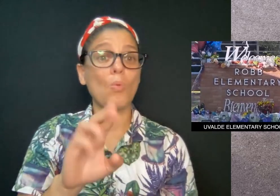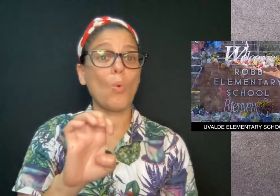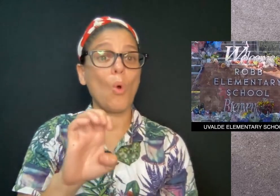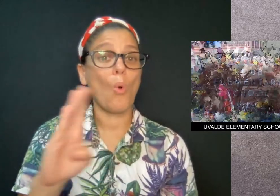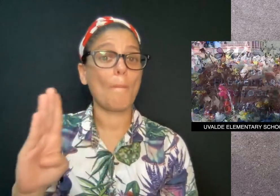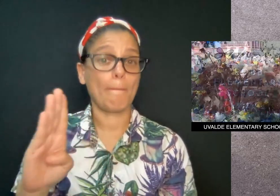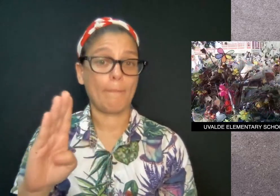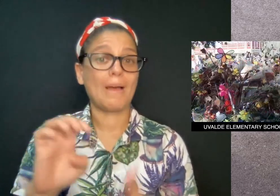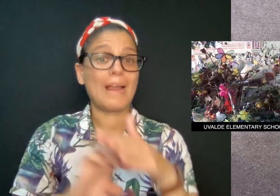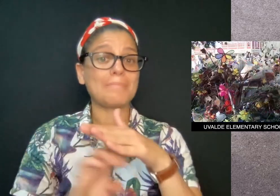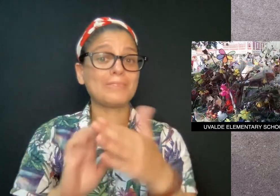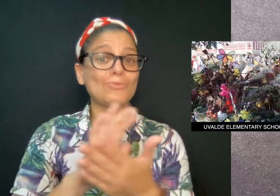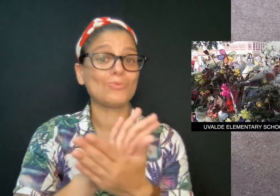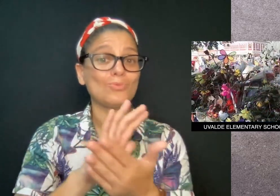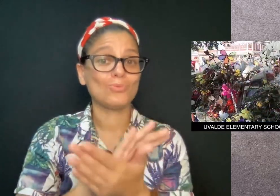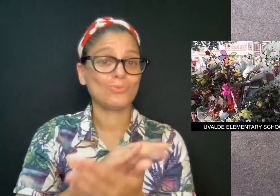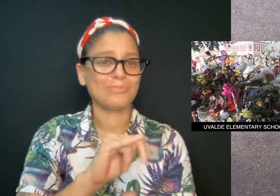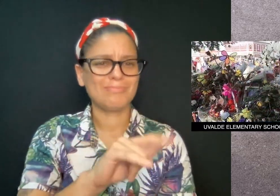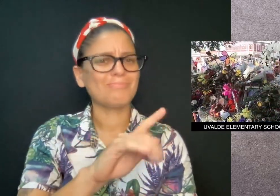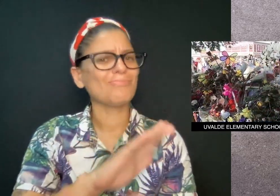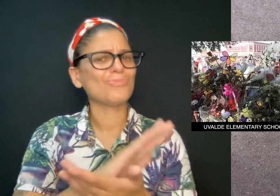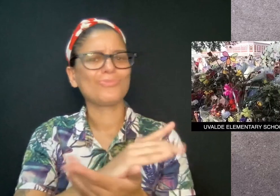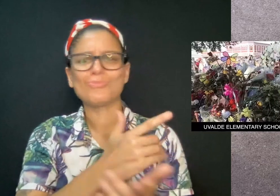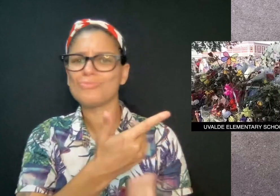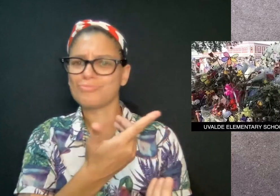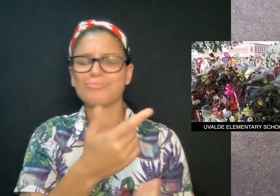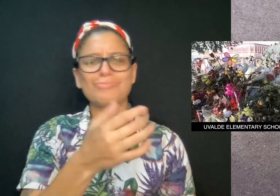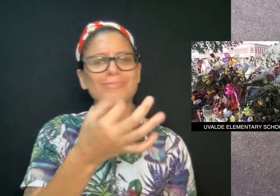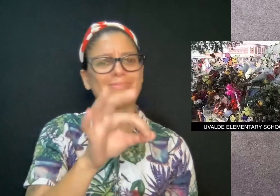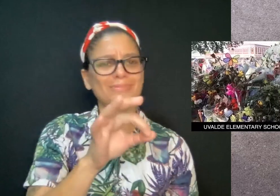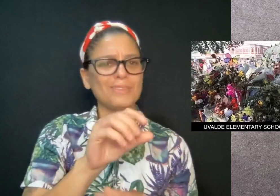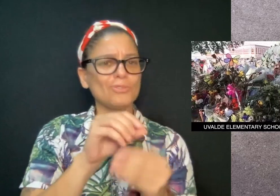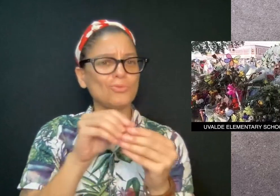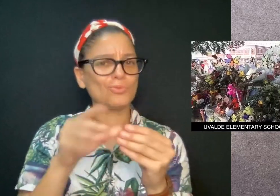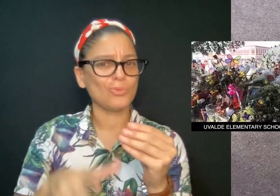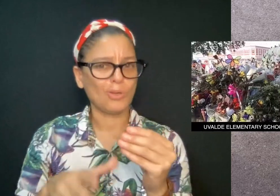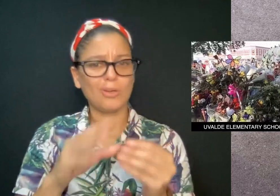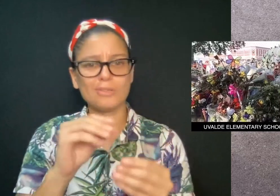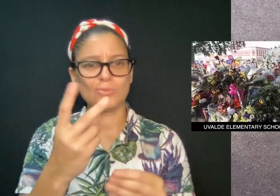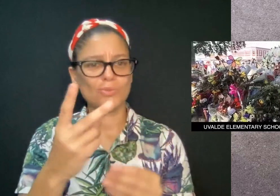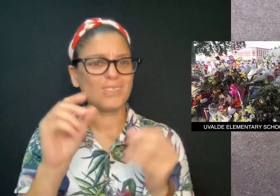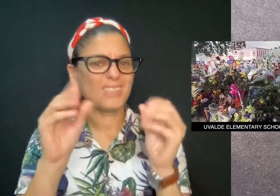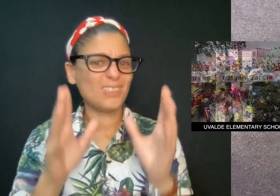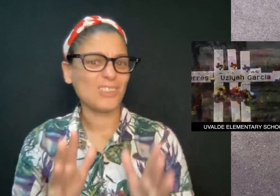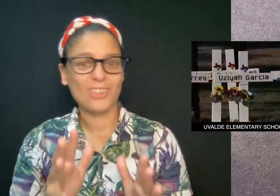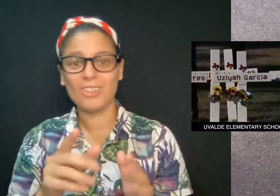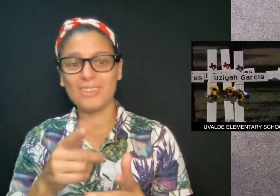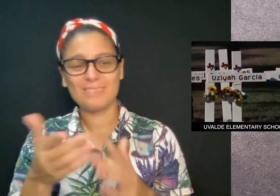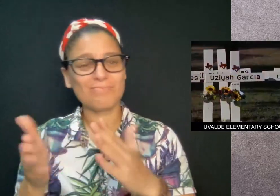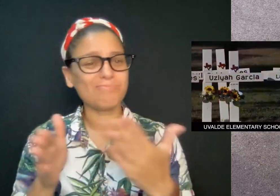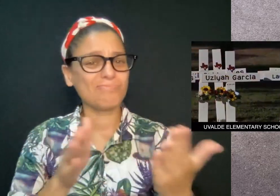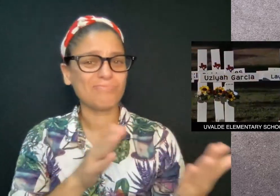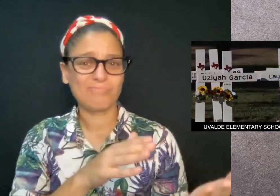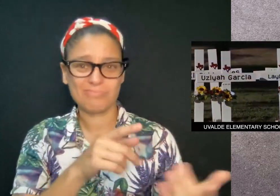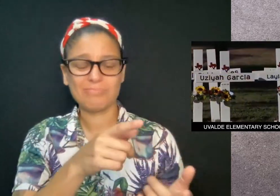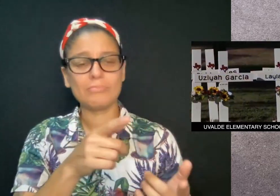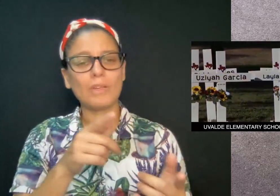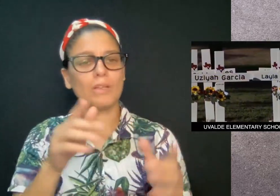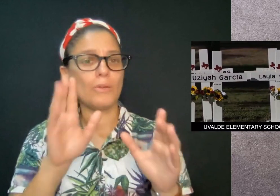During a city council meeting, mayor of Uvalde, Texas, says Robb Elementary School, the